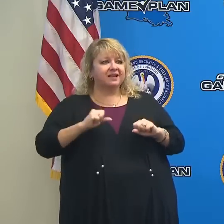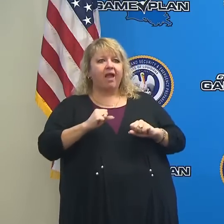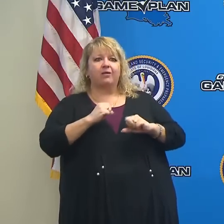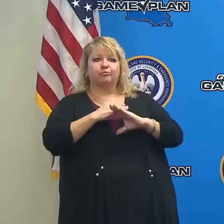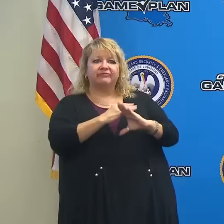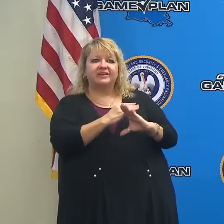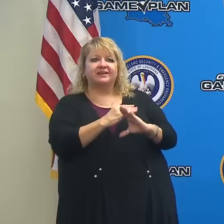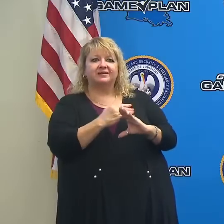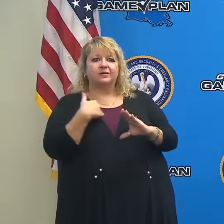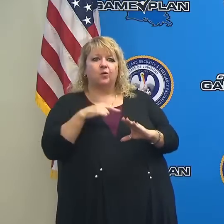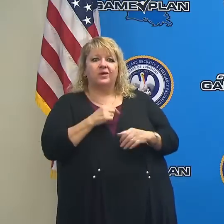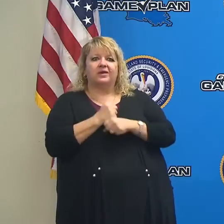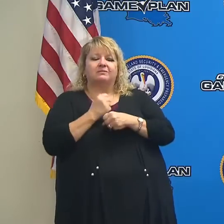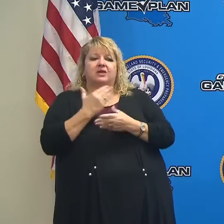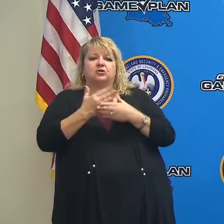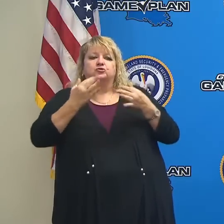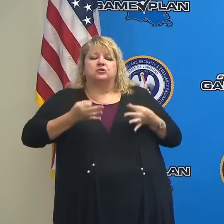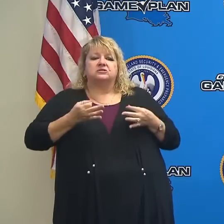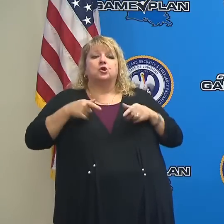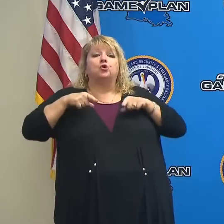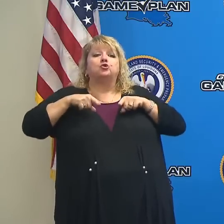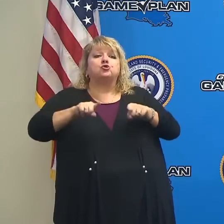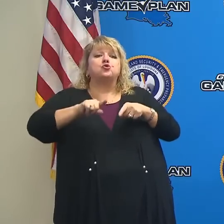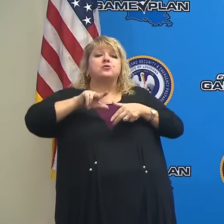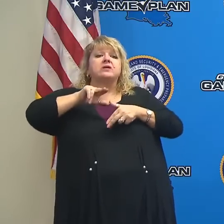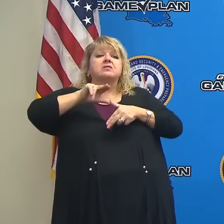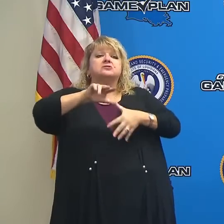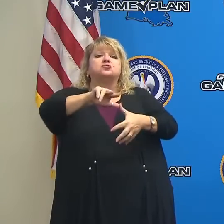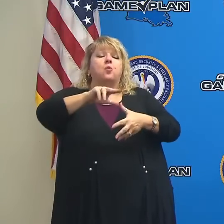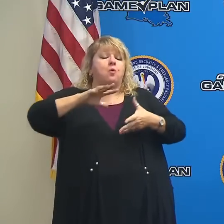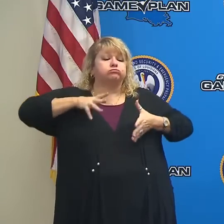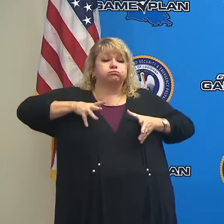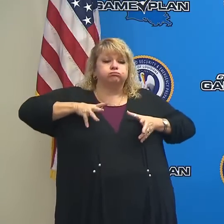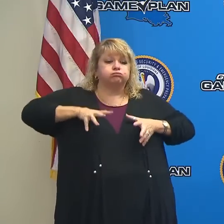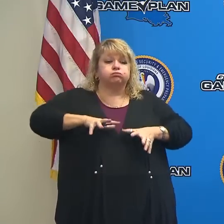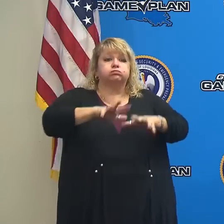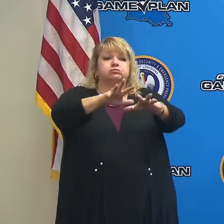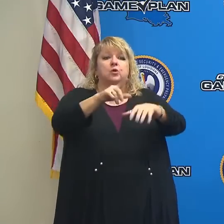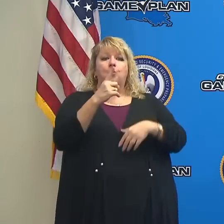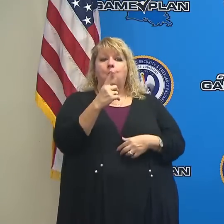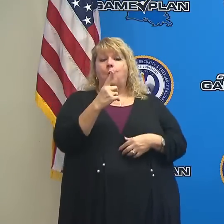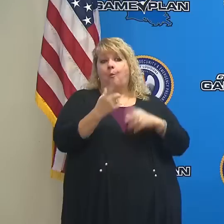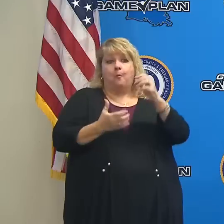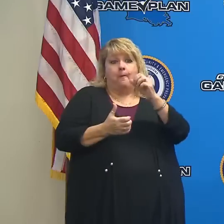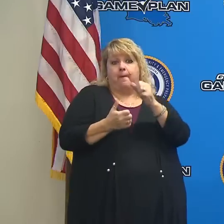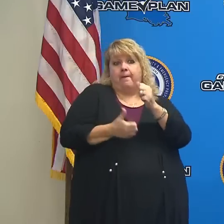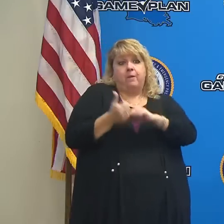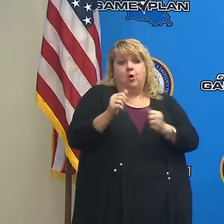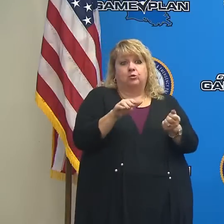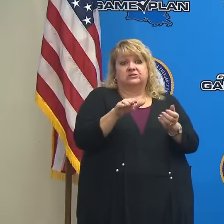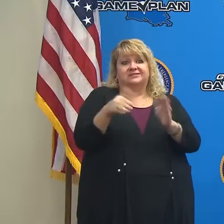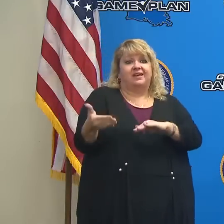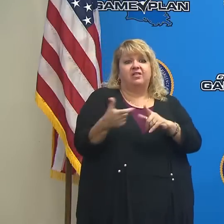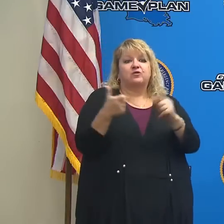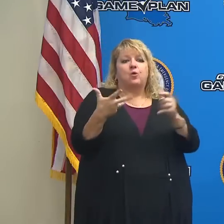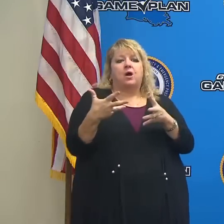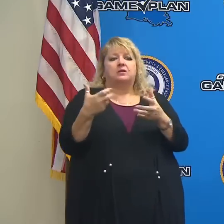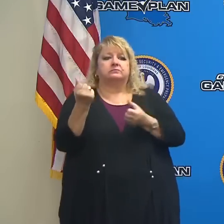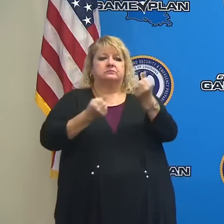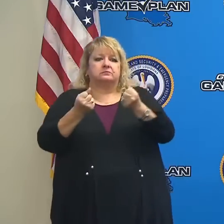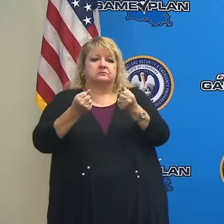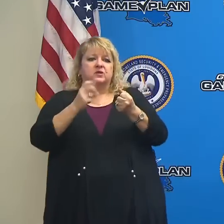During a storm, the number one preventable death is from motor vehicle accidents, particularly involving